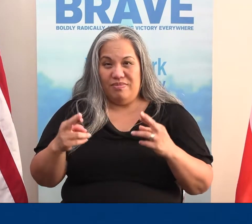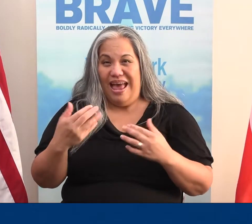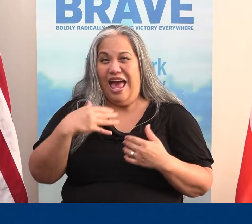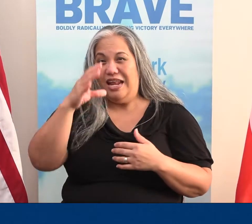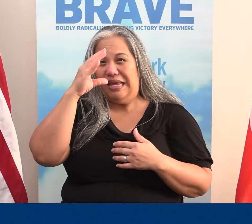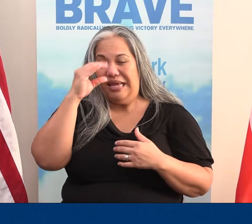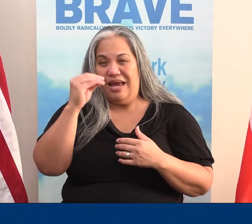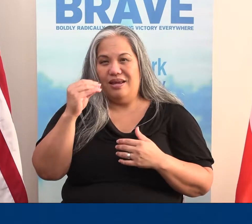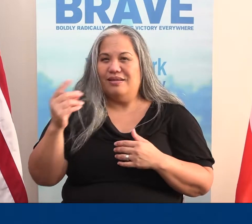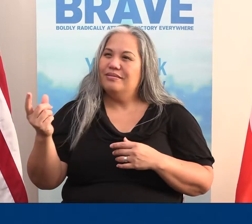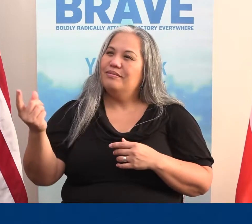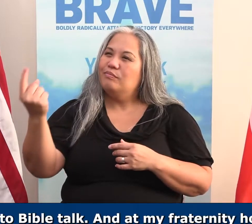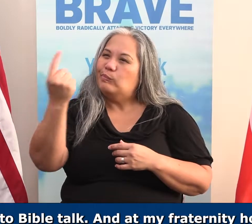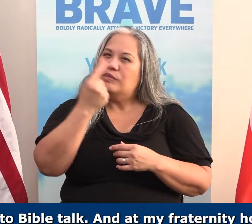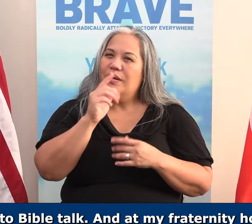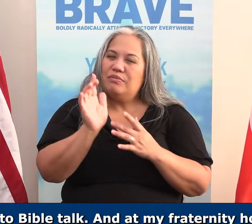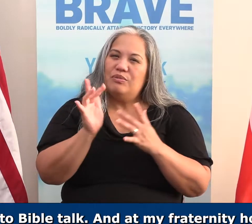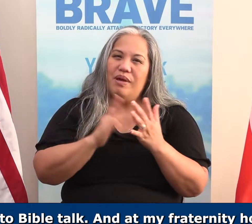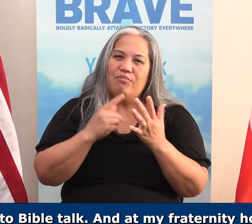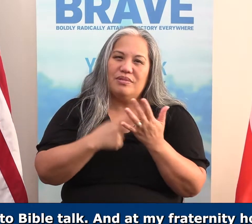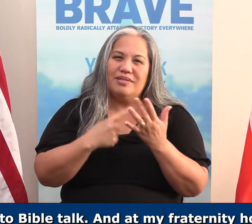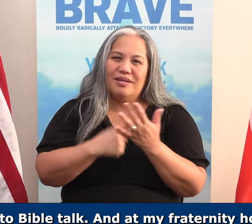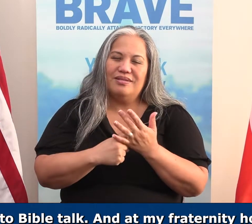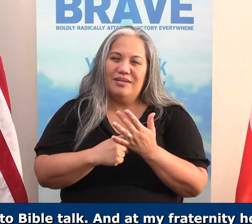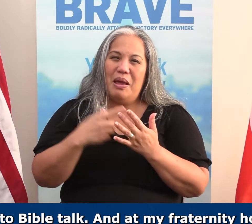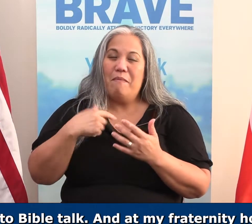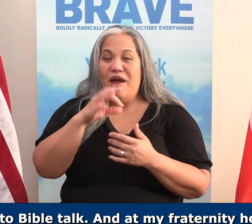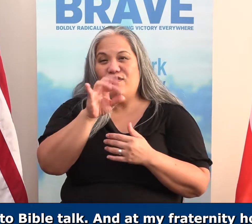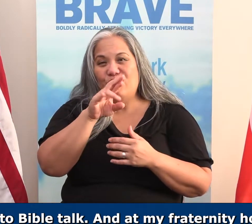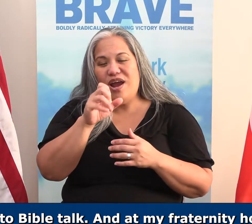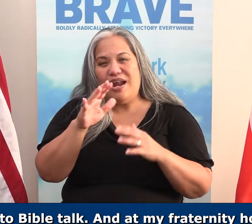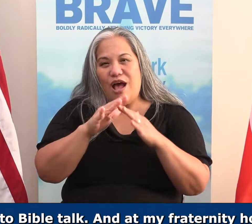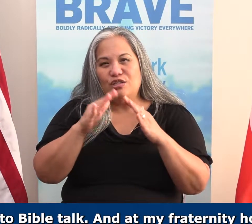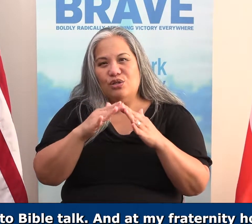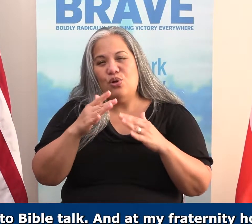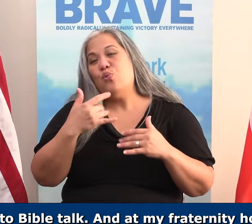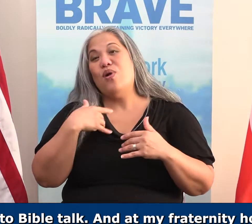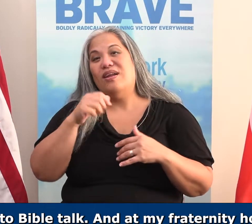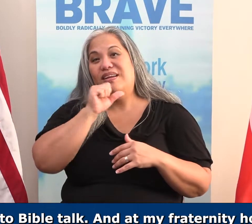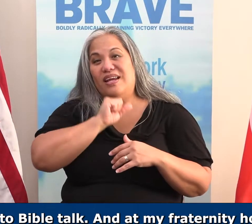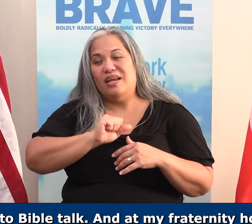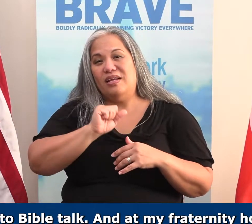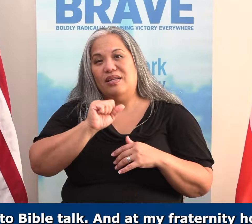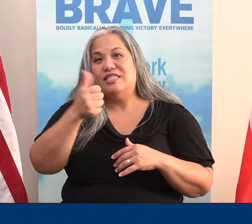I had a guy that came to Bible talk. And at my fraternity house, we had Bible talk at 10 o'clock on Monday night.